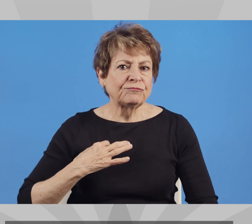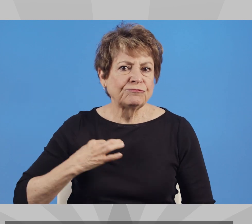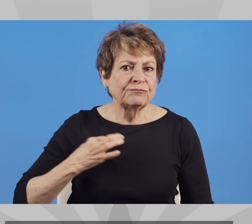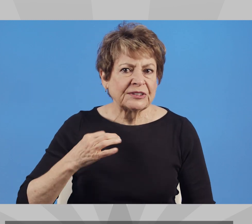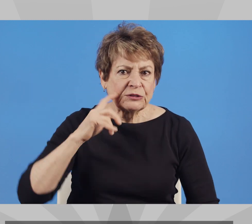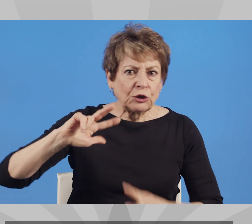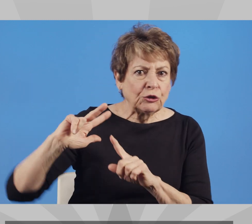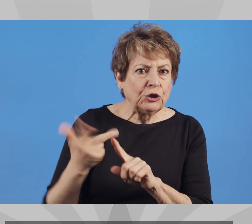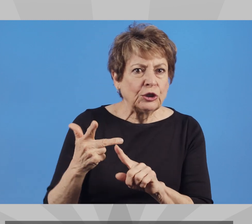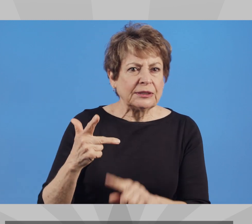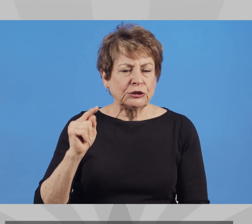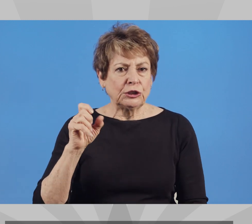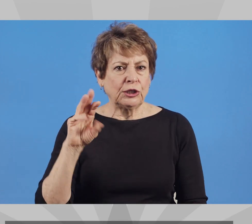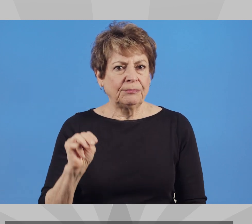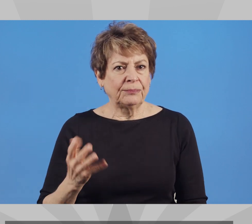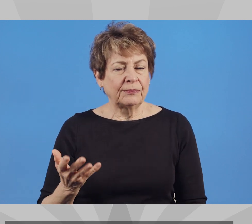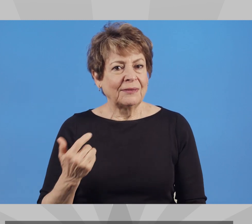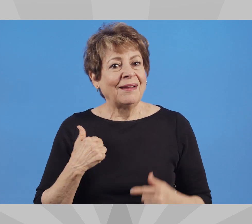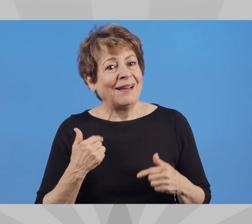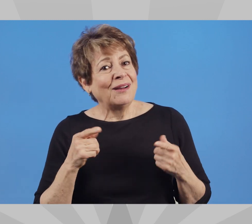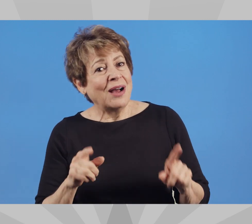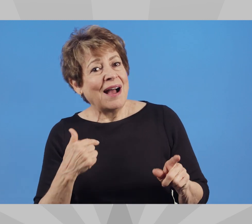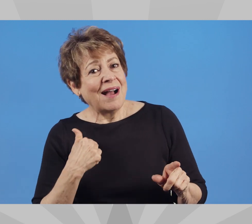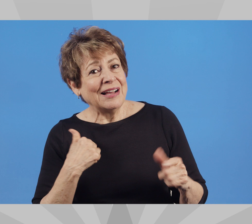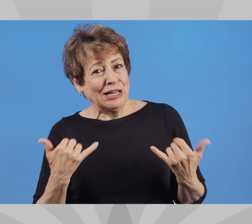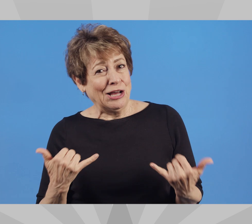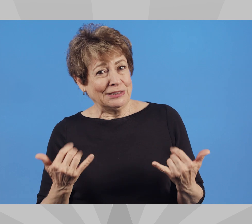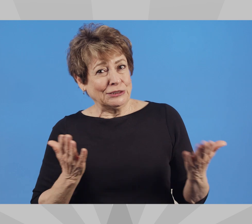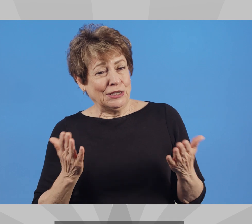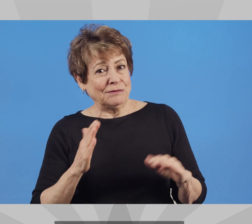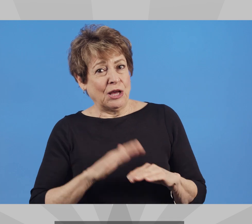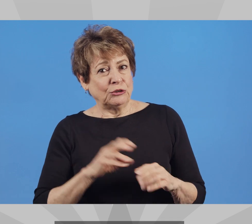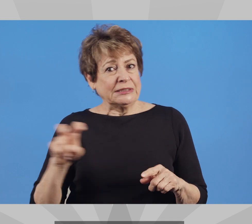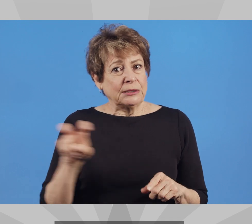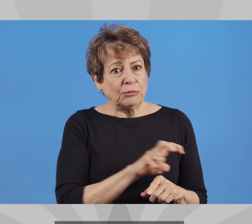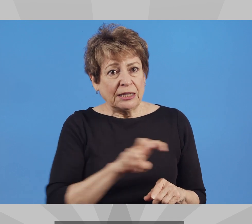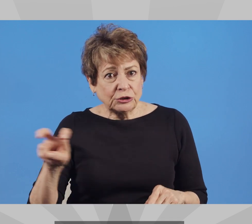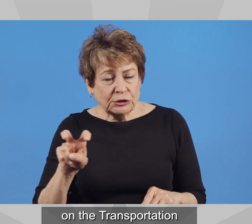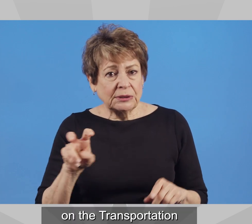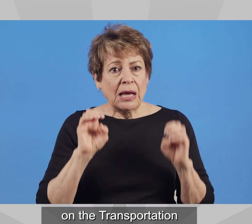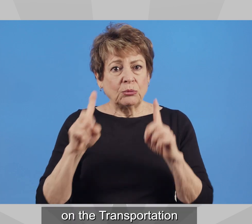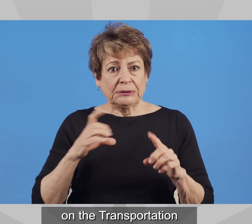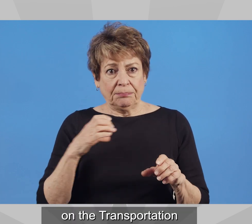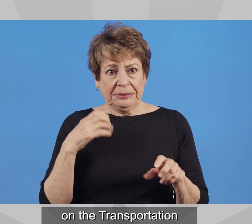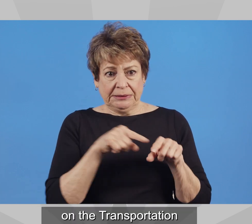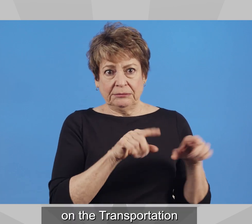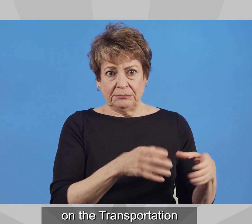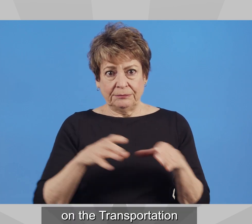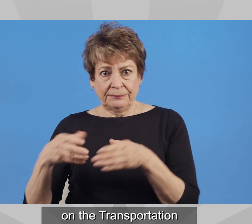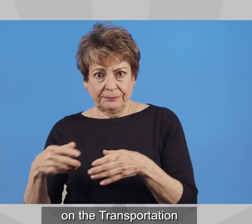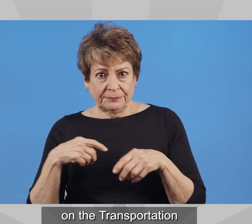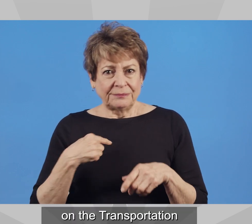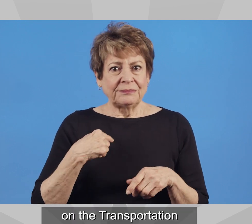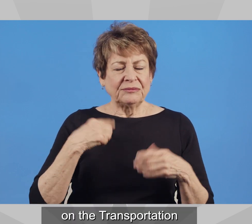That is why I am running for a third term. While I currently serve on the Transportation and